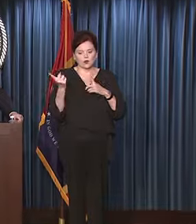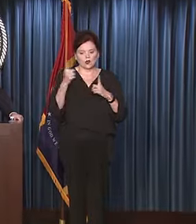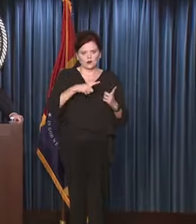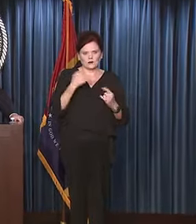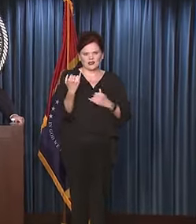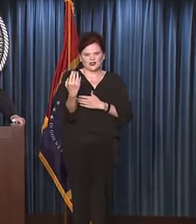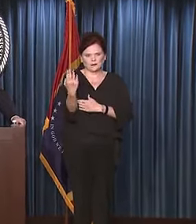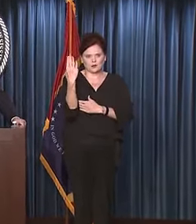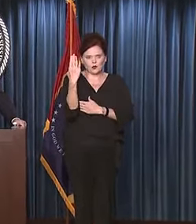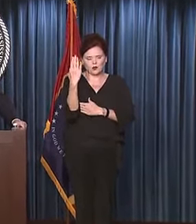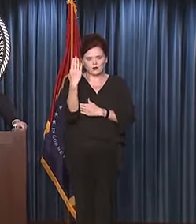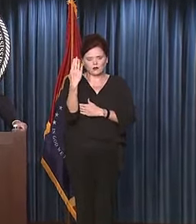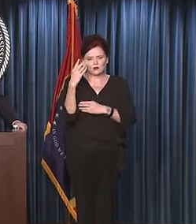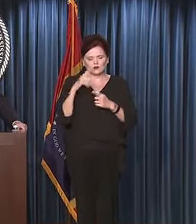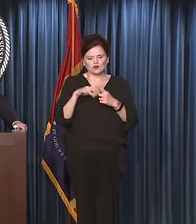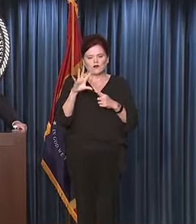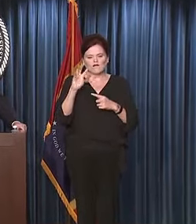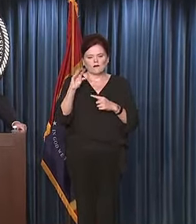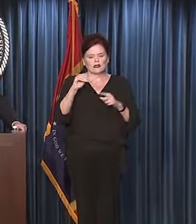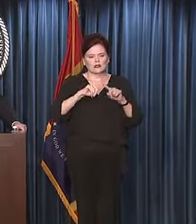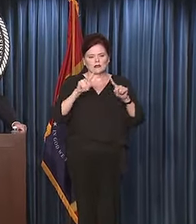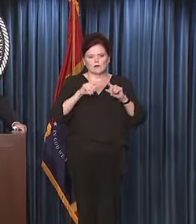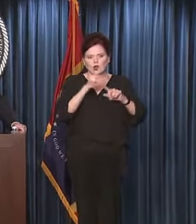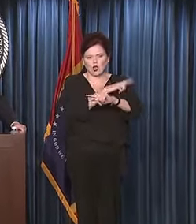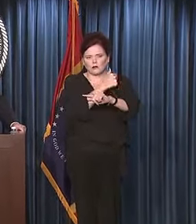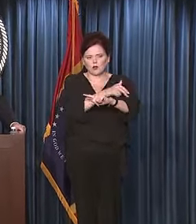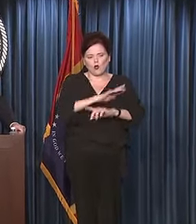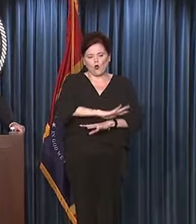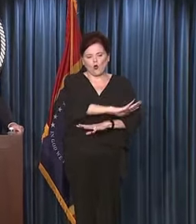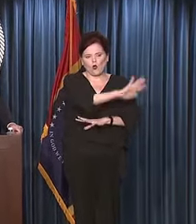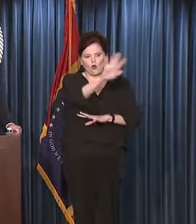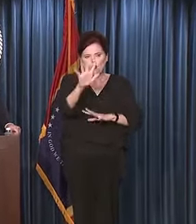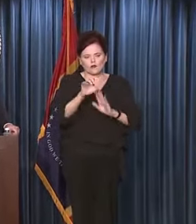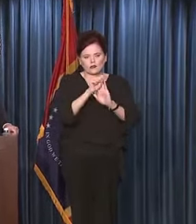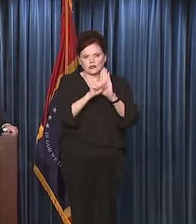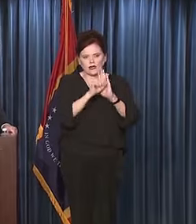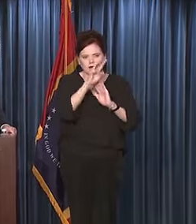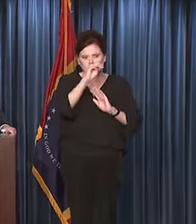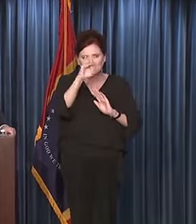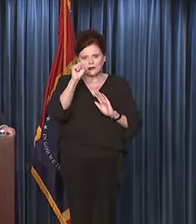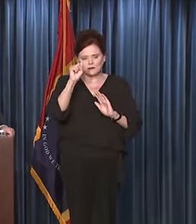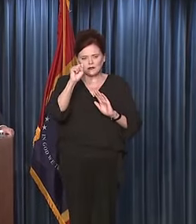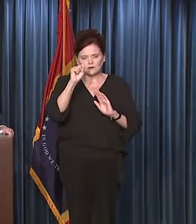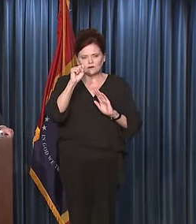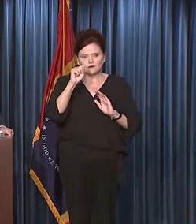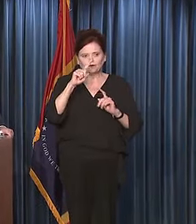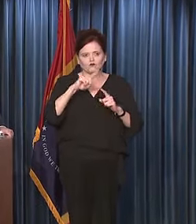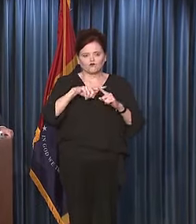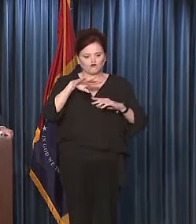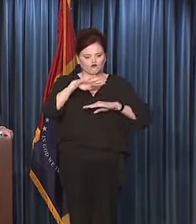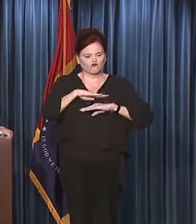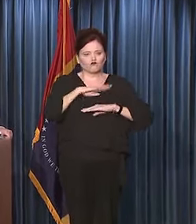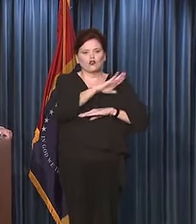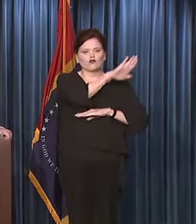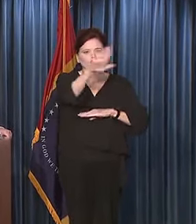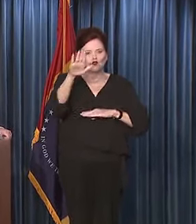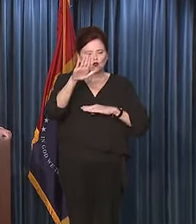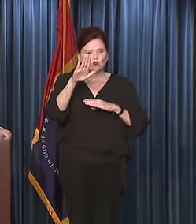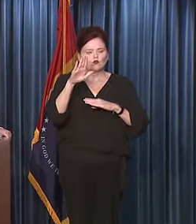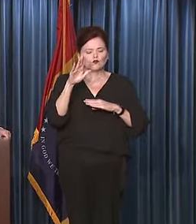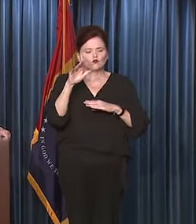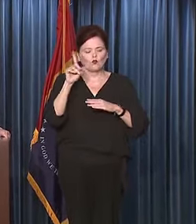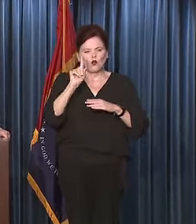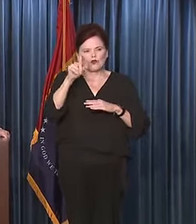morning to 50 hospitals across the state to meet the staffing shortages in our